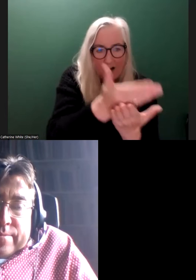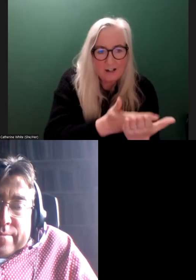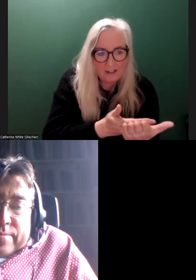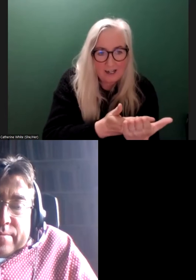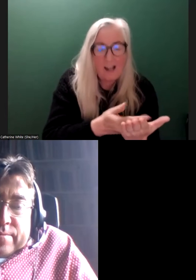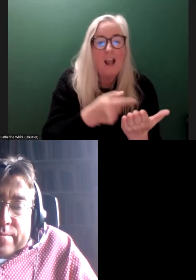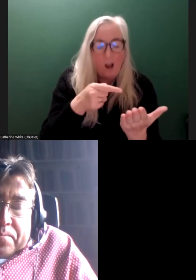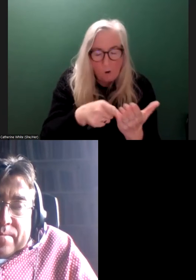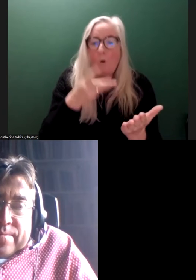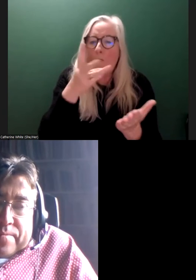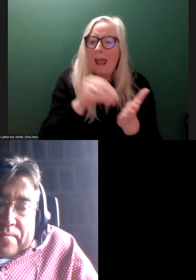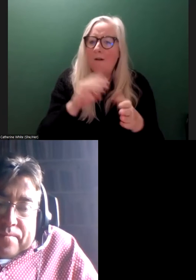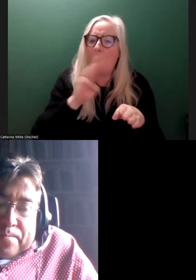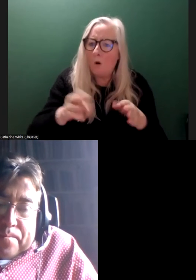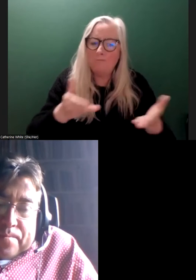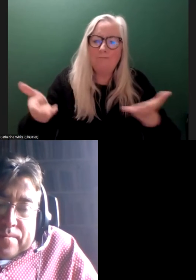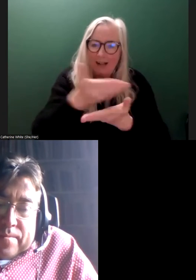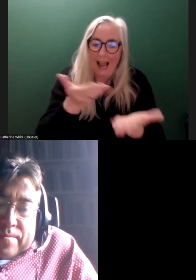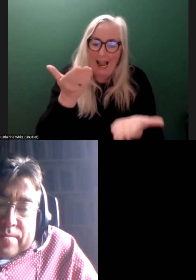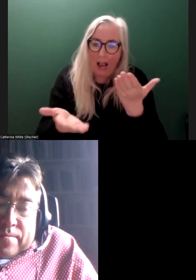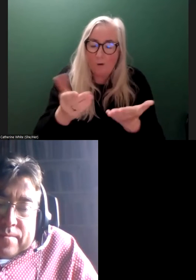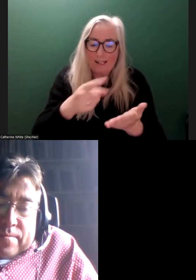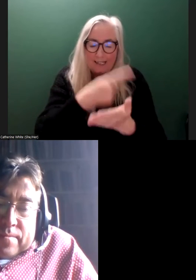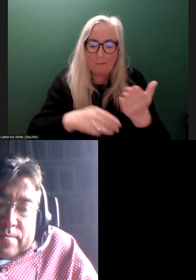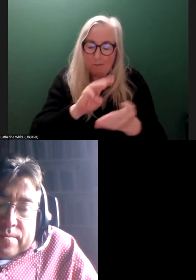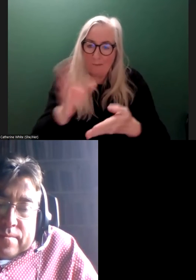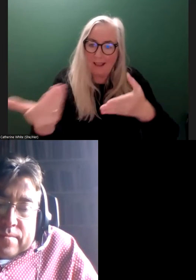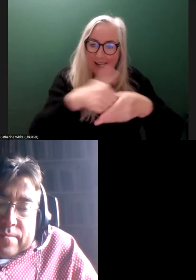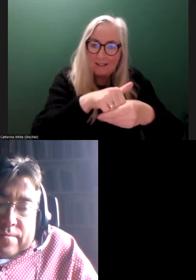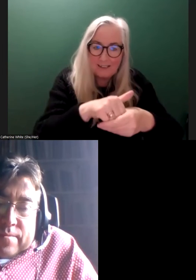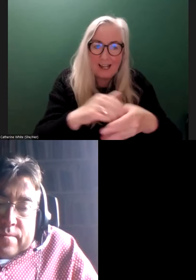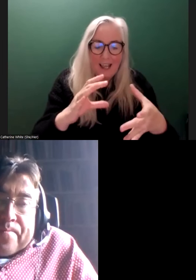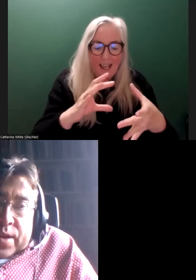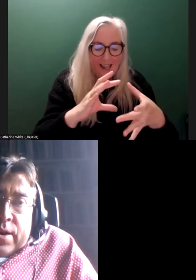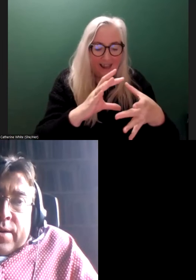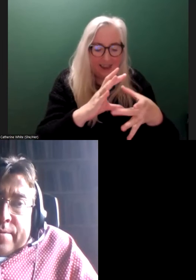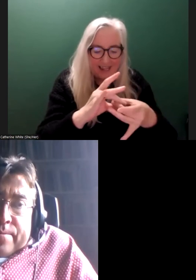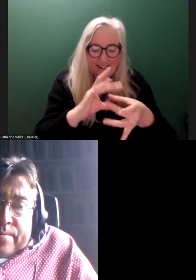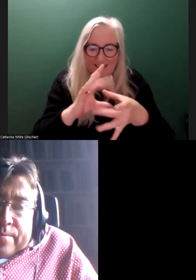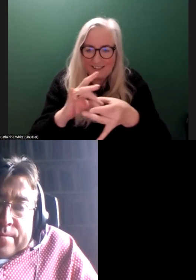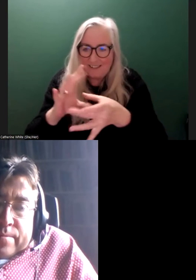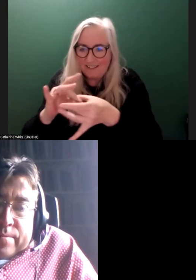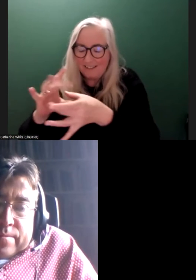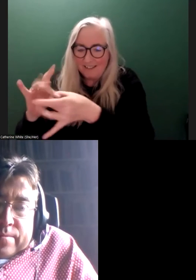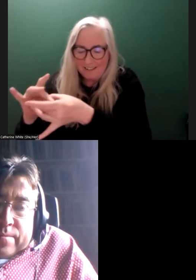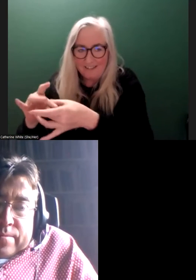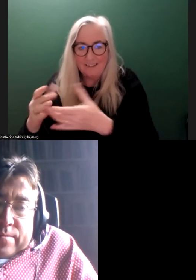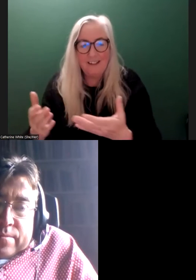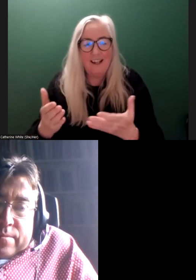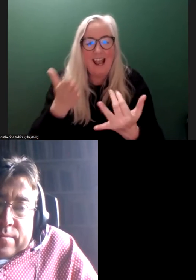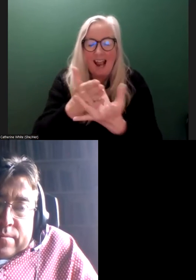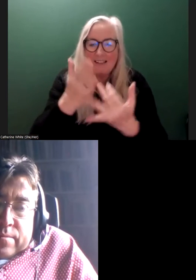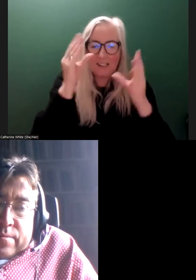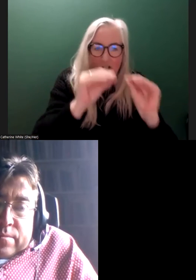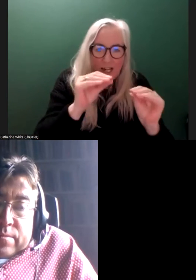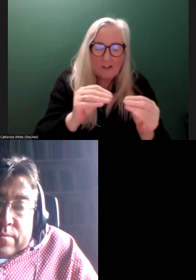forward, we're going to have more discussions about how disabled people get into employment. It's all linked, Vivian. Access to education, access